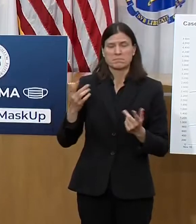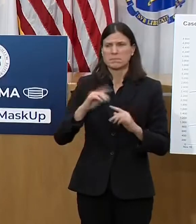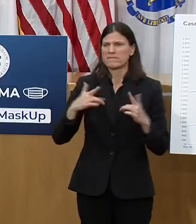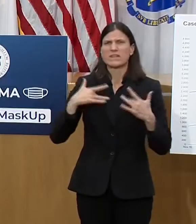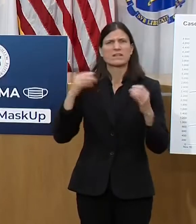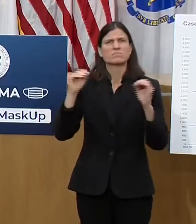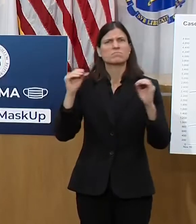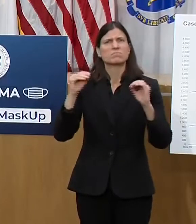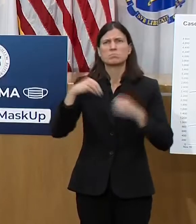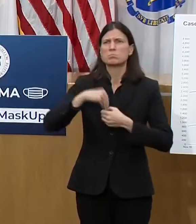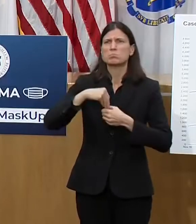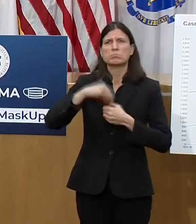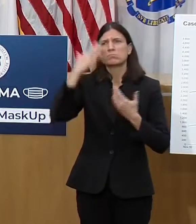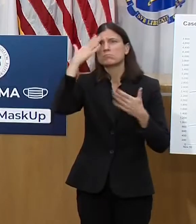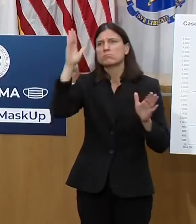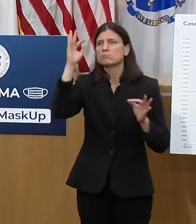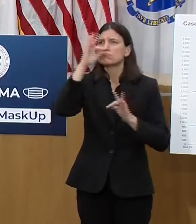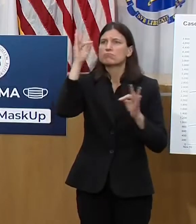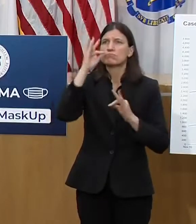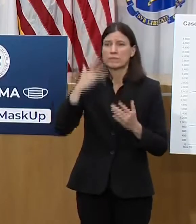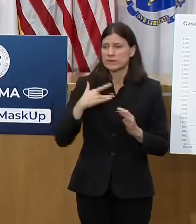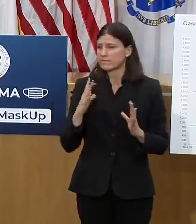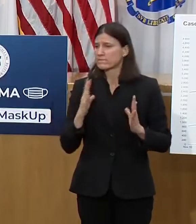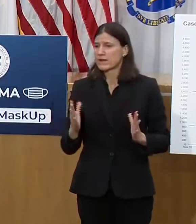spread the virus again and again.